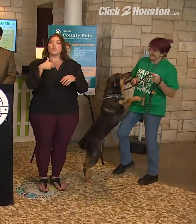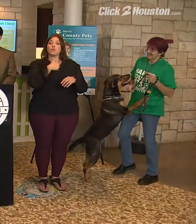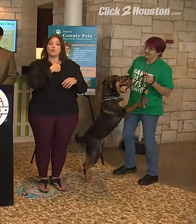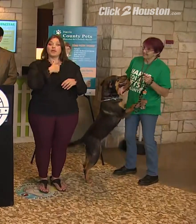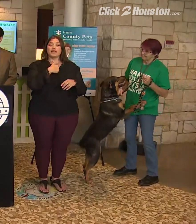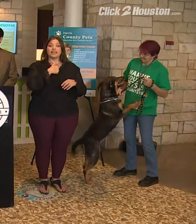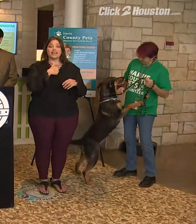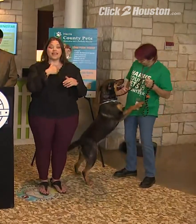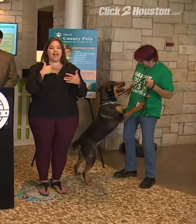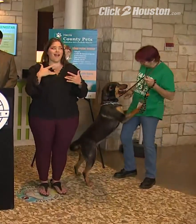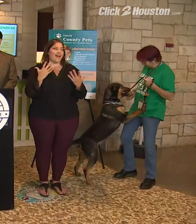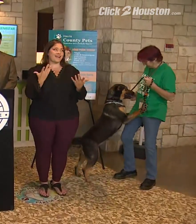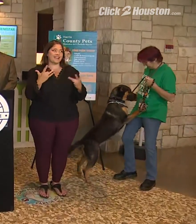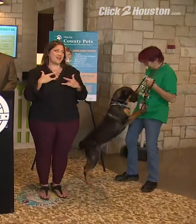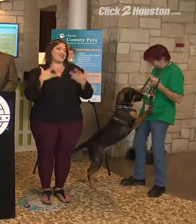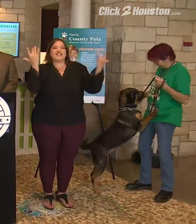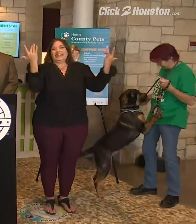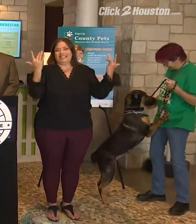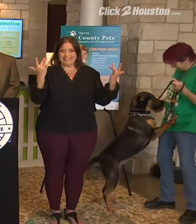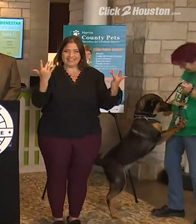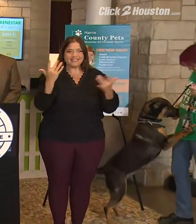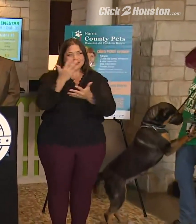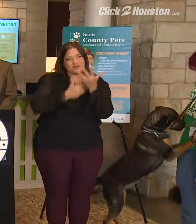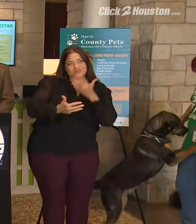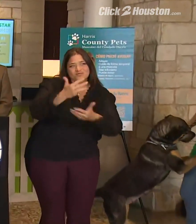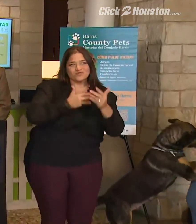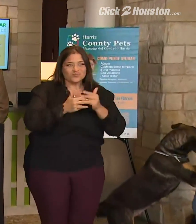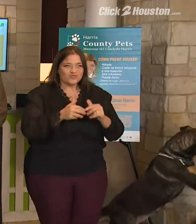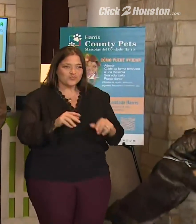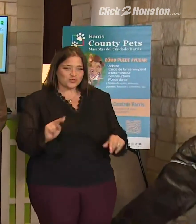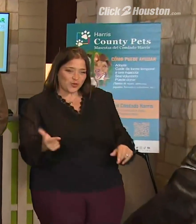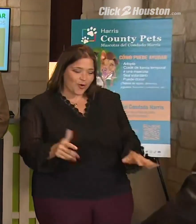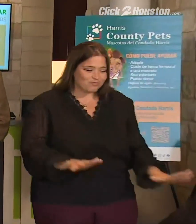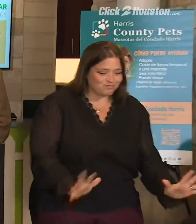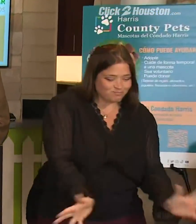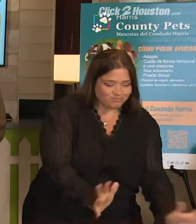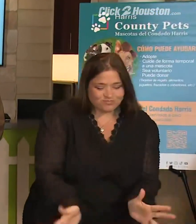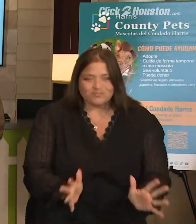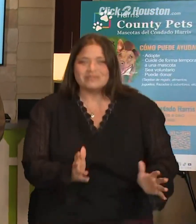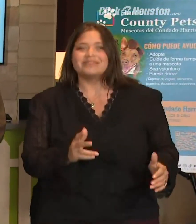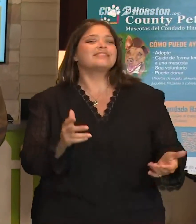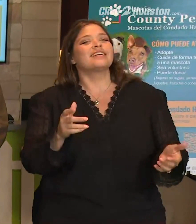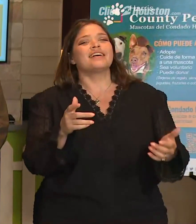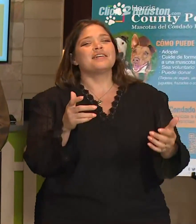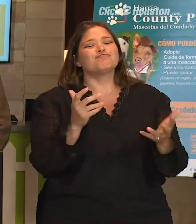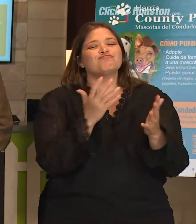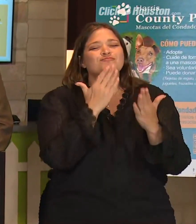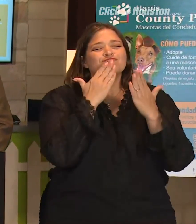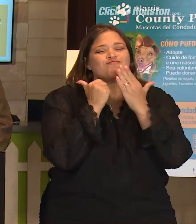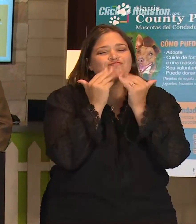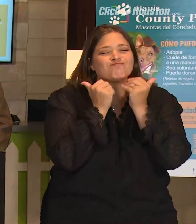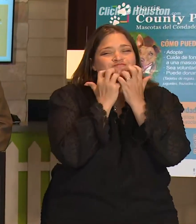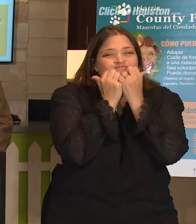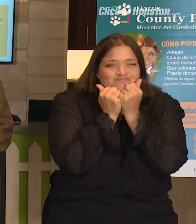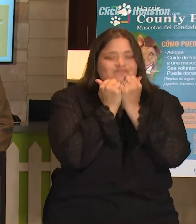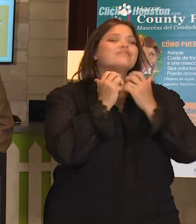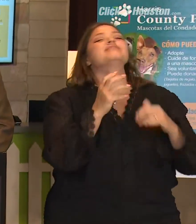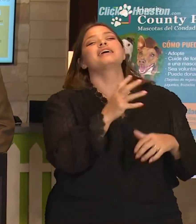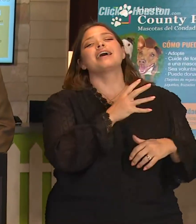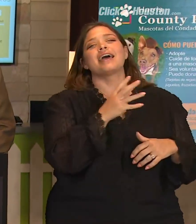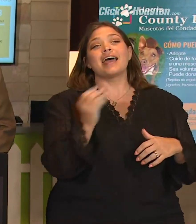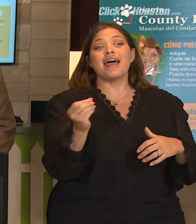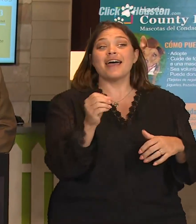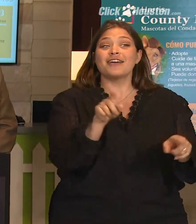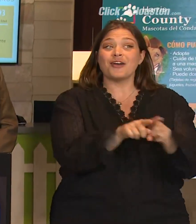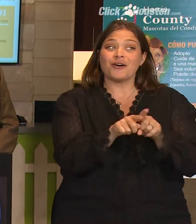absolutely thrilled to be hanging out with those guys. They are just the biggest teddy bears, and they happen